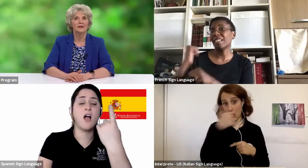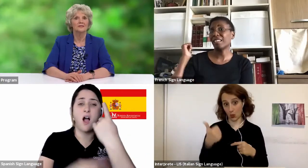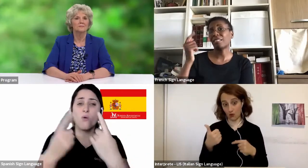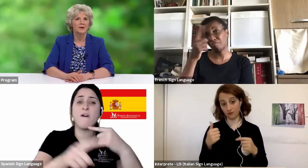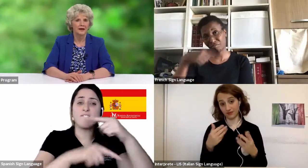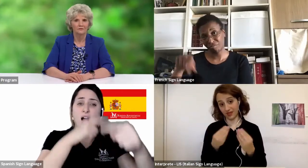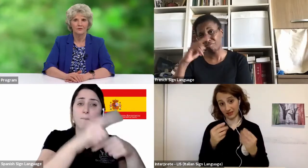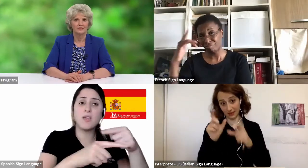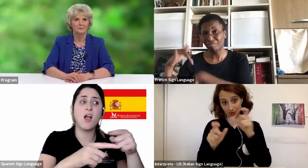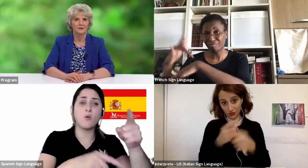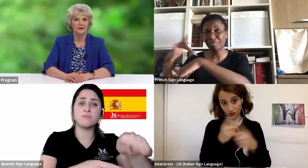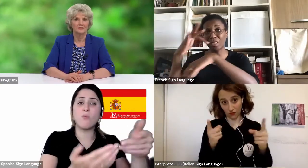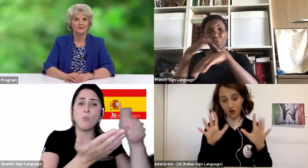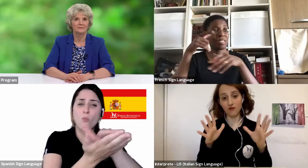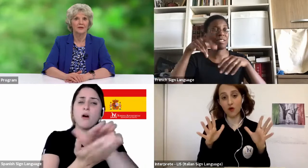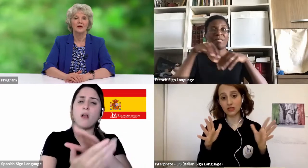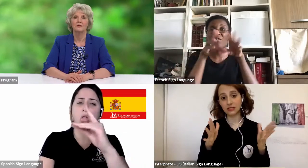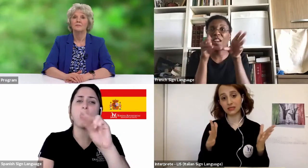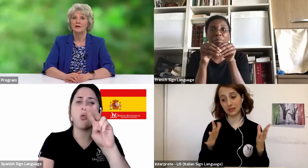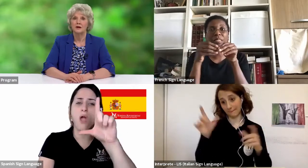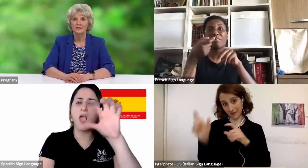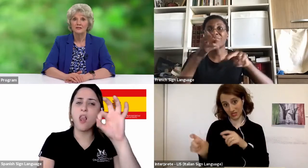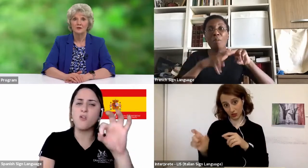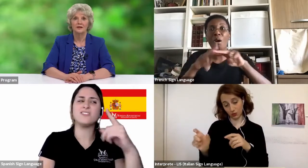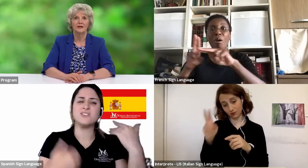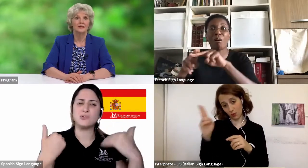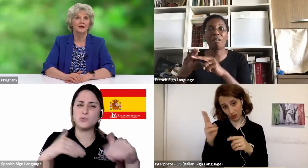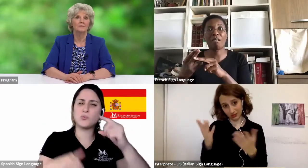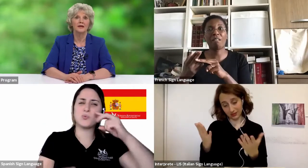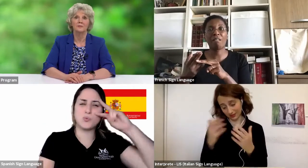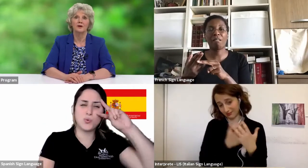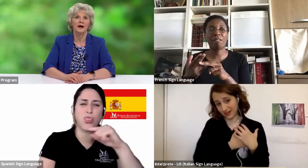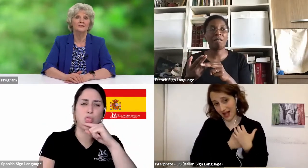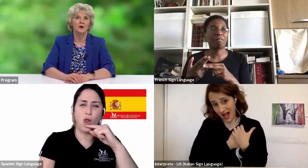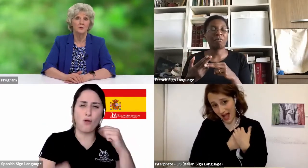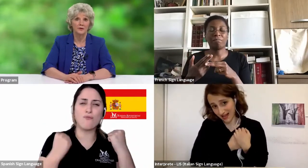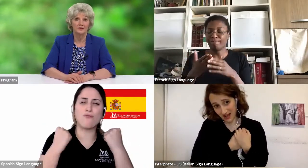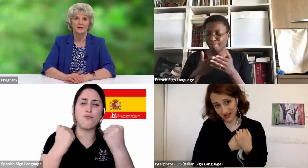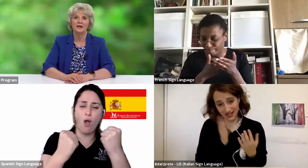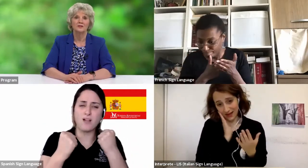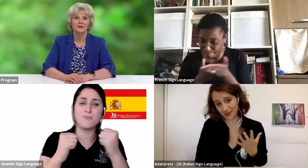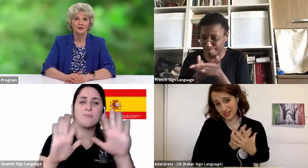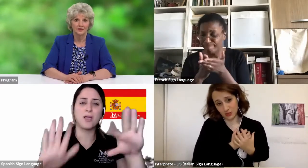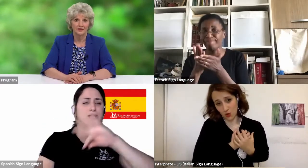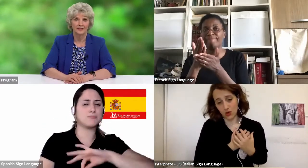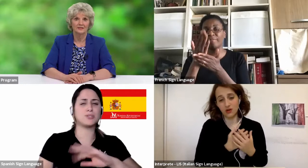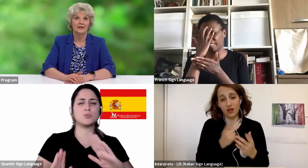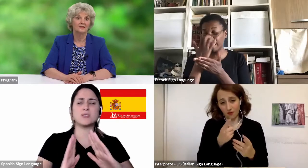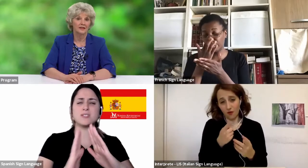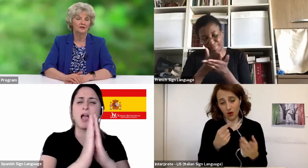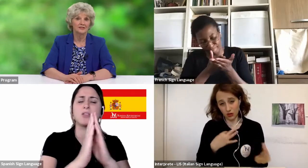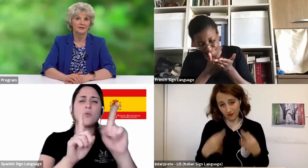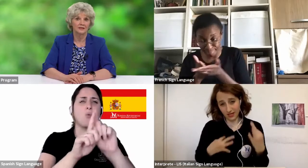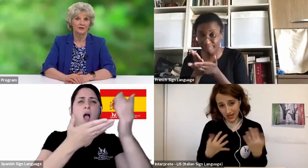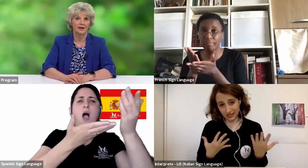one is a painful experience. But the Holy Spirit can help keep our eyes open to the good things